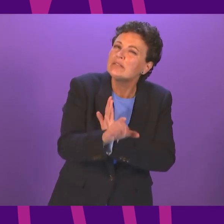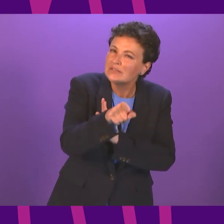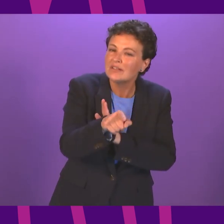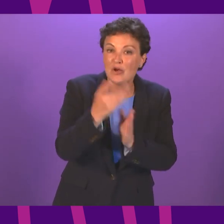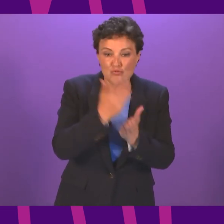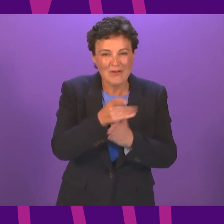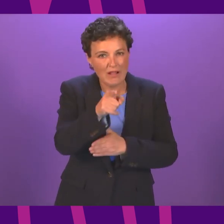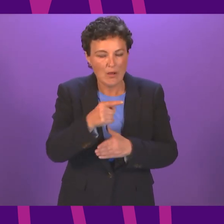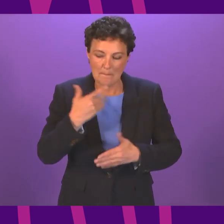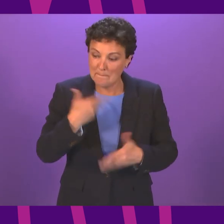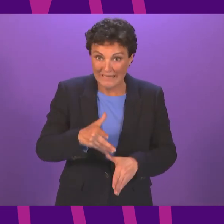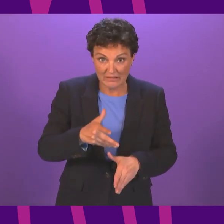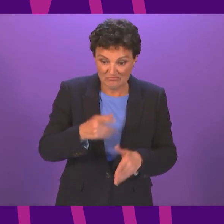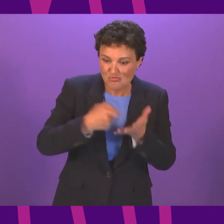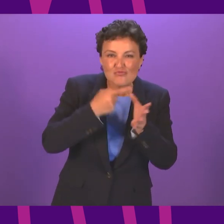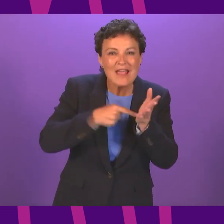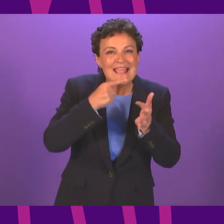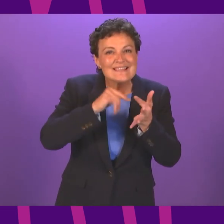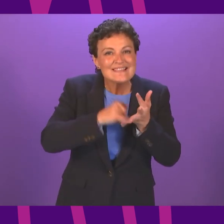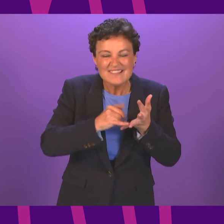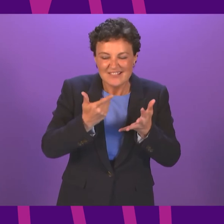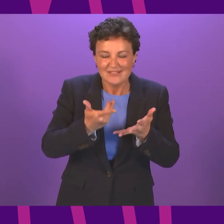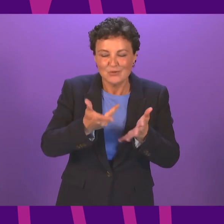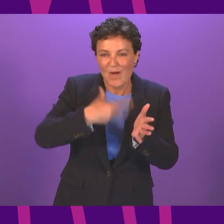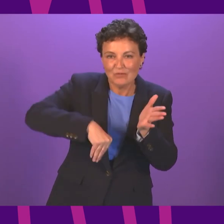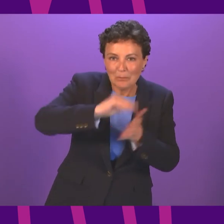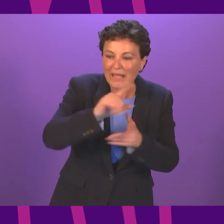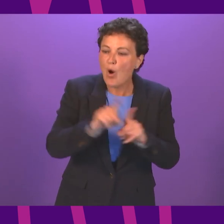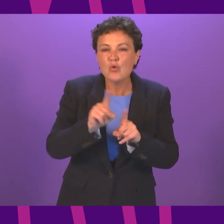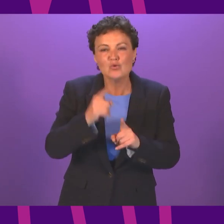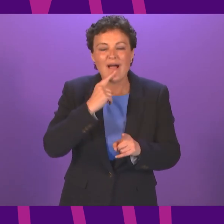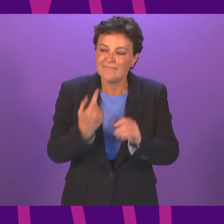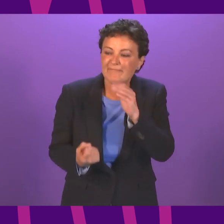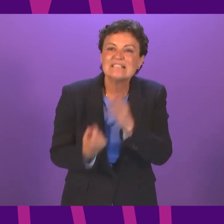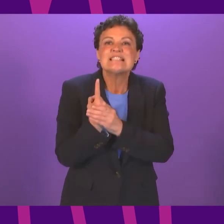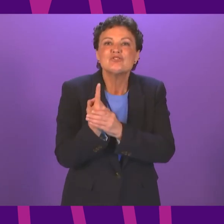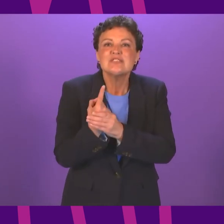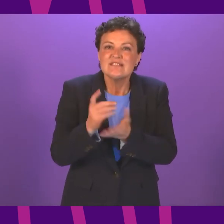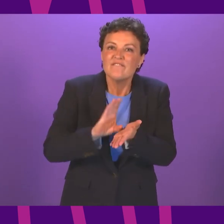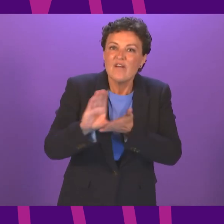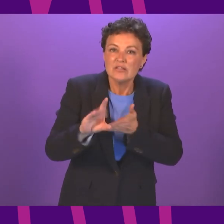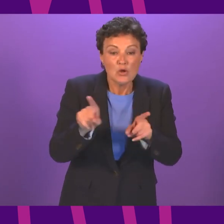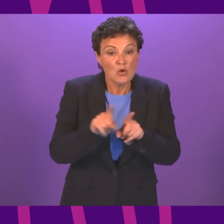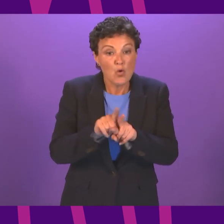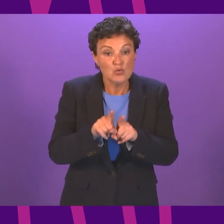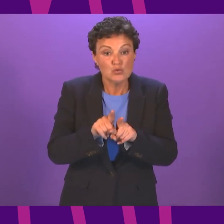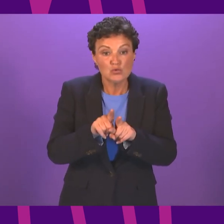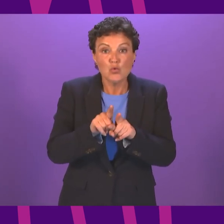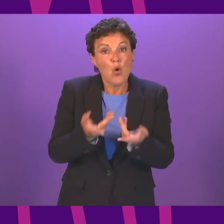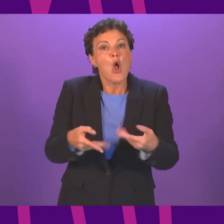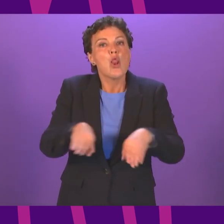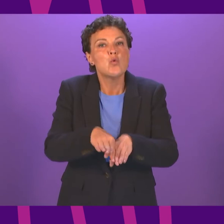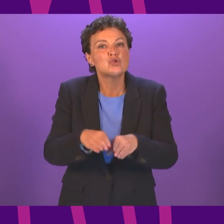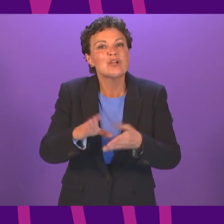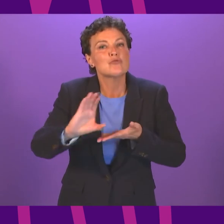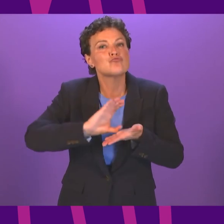to rate relief funding through the contingency fund and closure grants as well. But we will